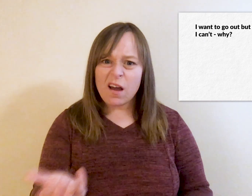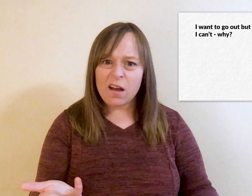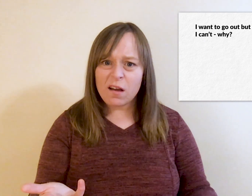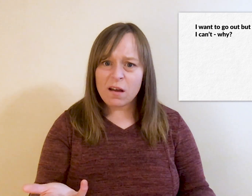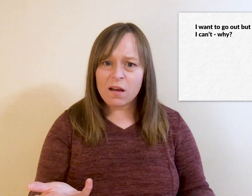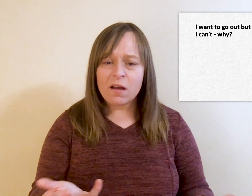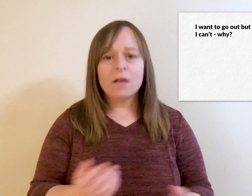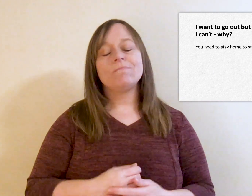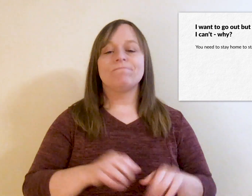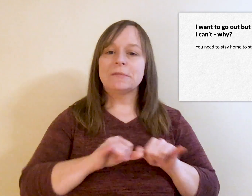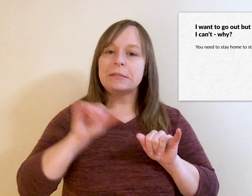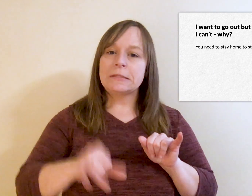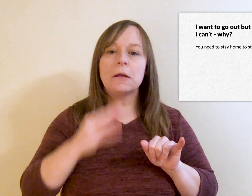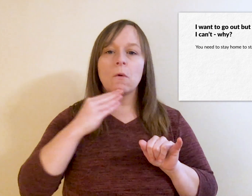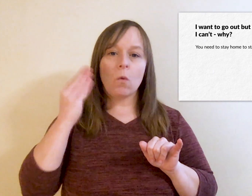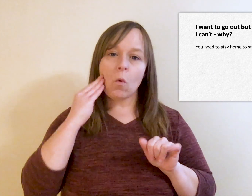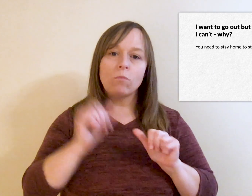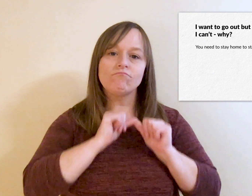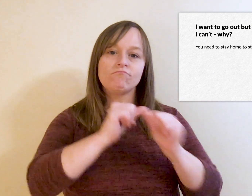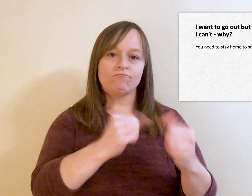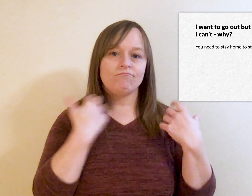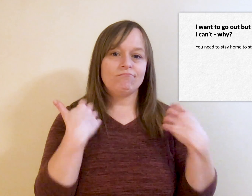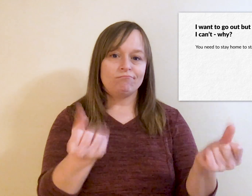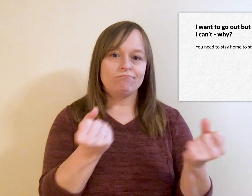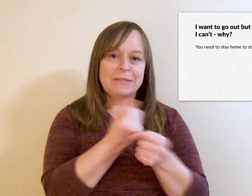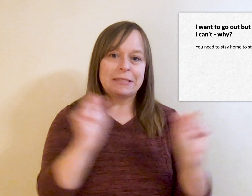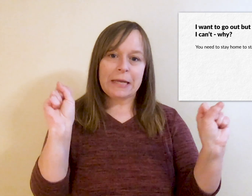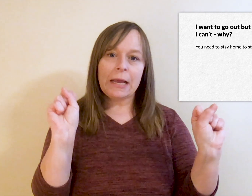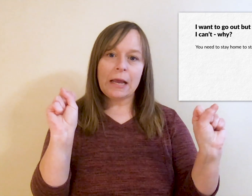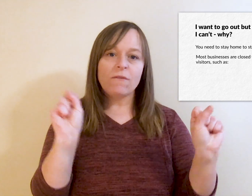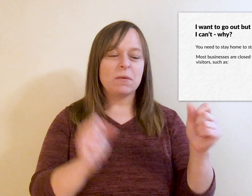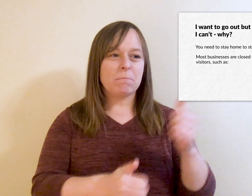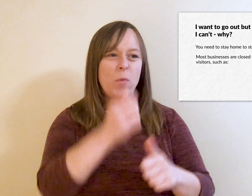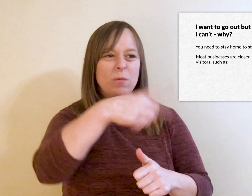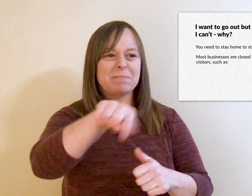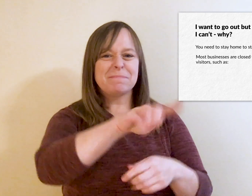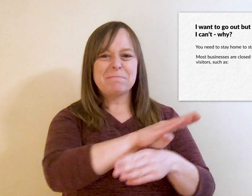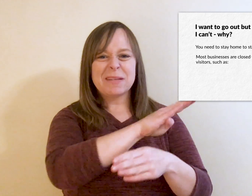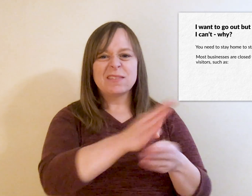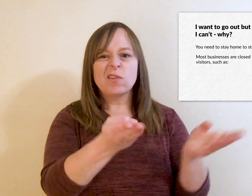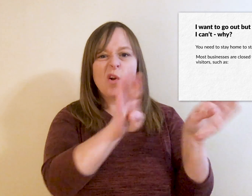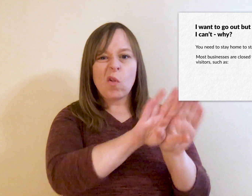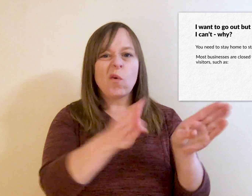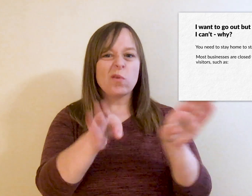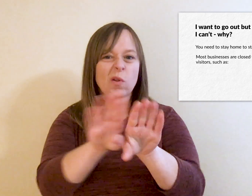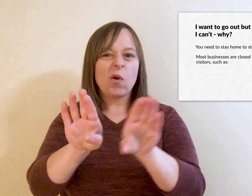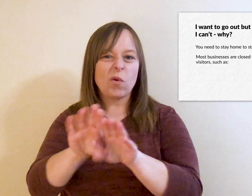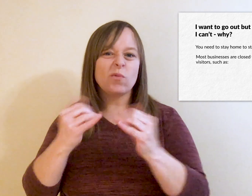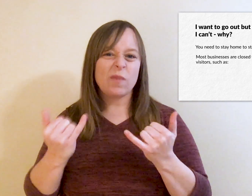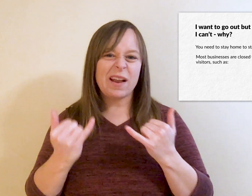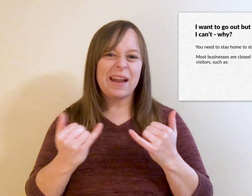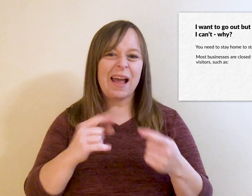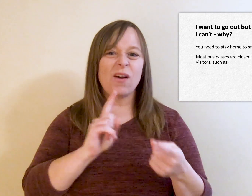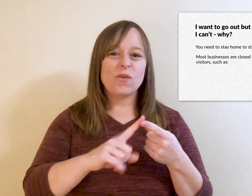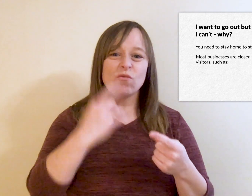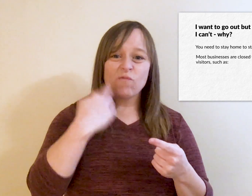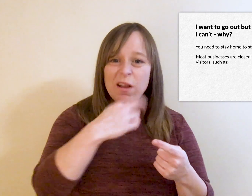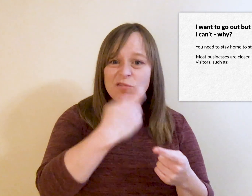Why? You need to stay home to stay safe. Most businesses are closed to visitors, such as